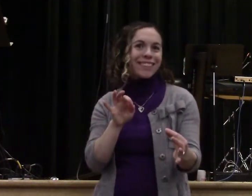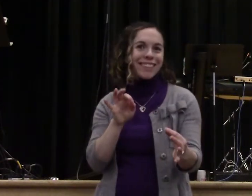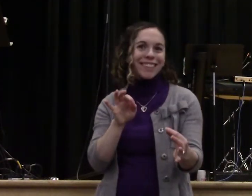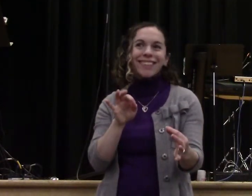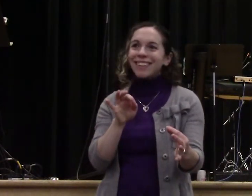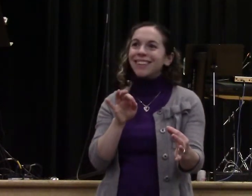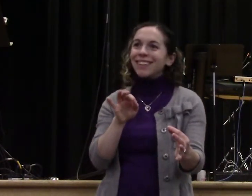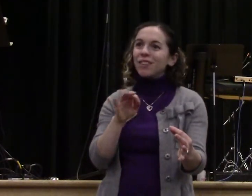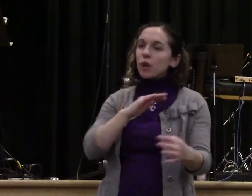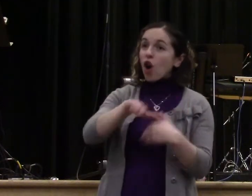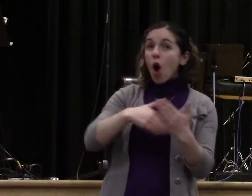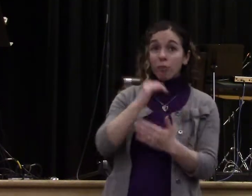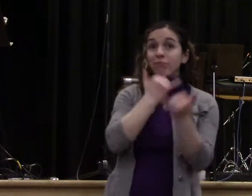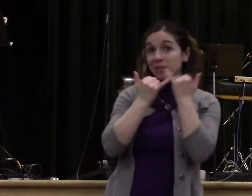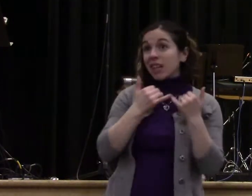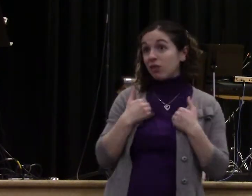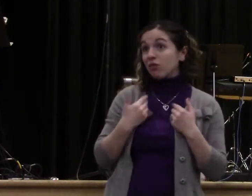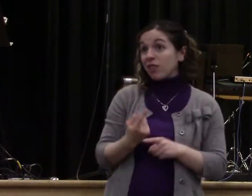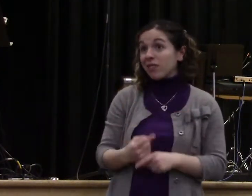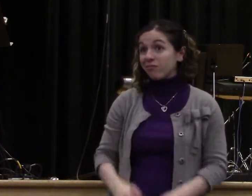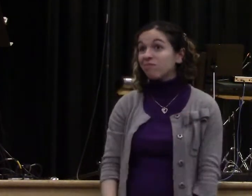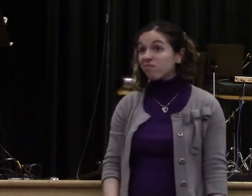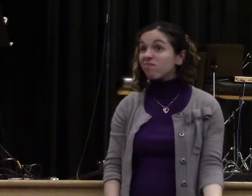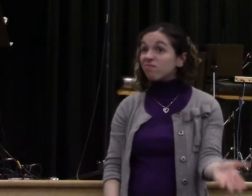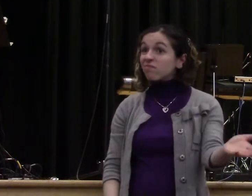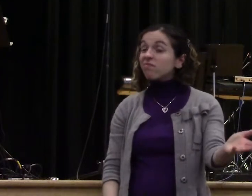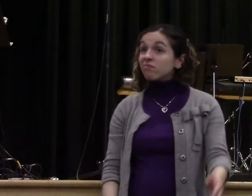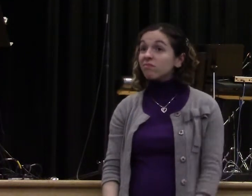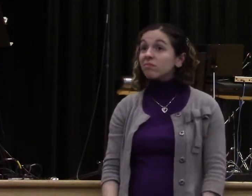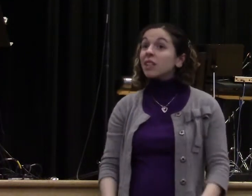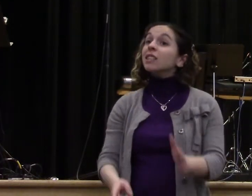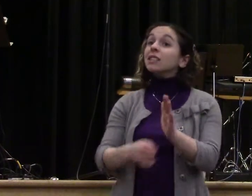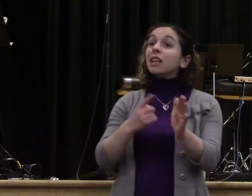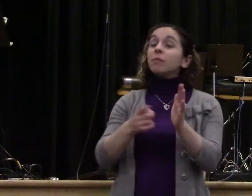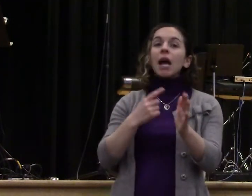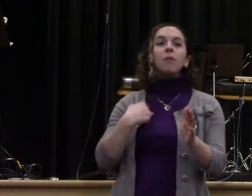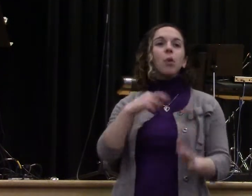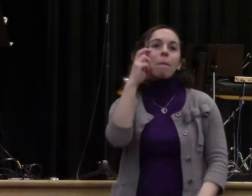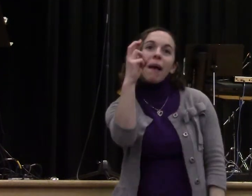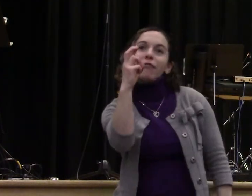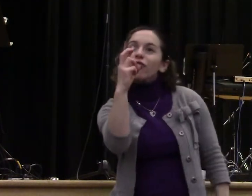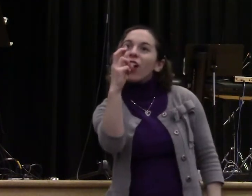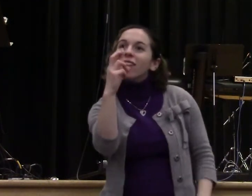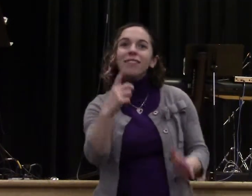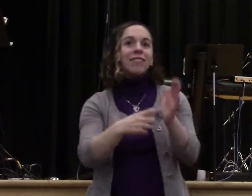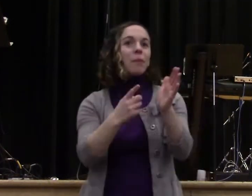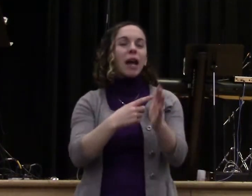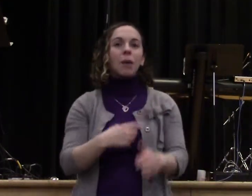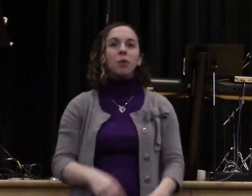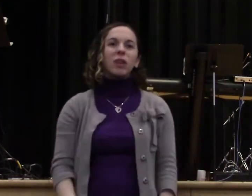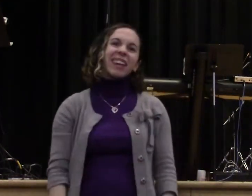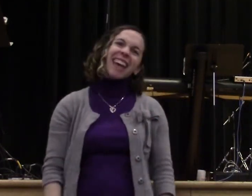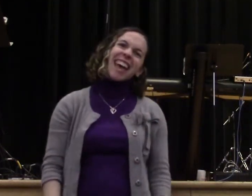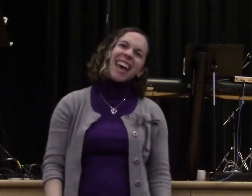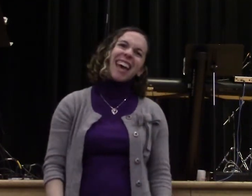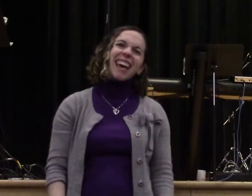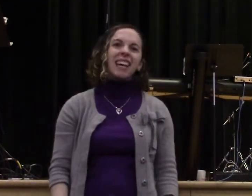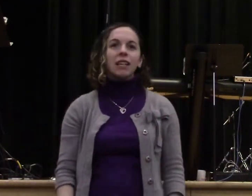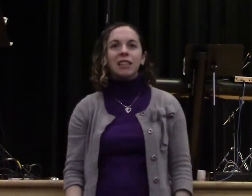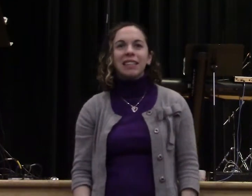Sometimes we can't sing, he ain't heavy, he's my brother anymore because our back hurts too much and our knees ache. Hallelujah. And